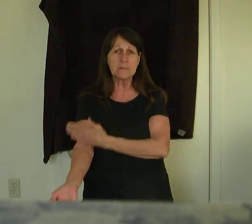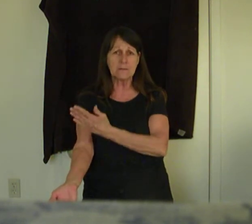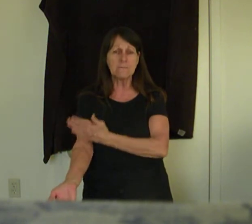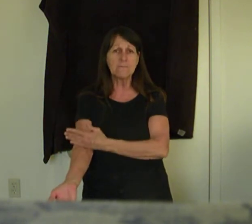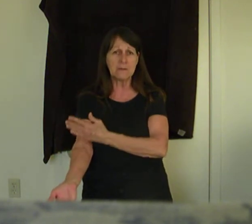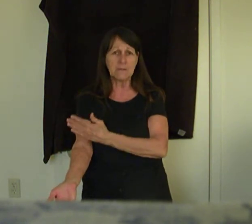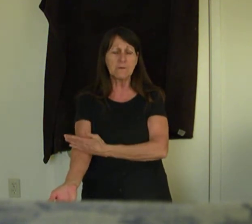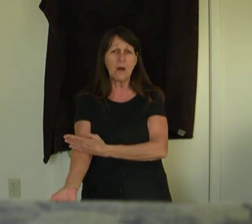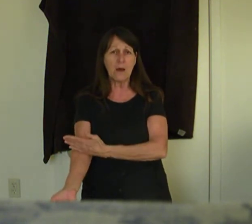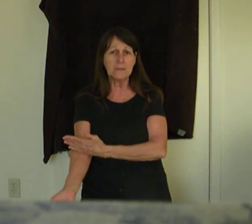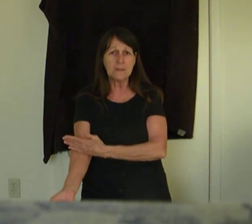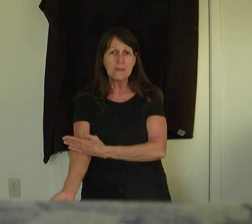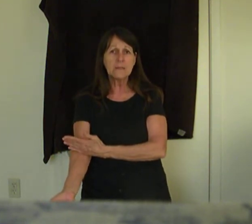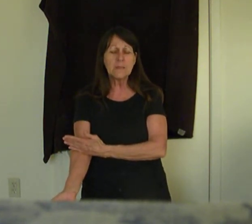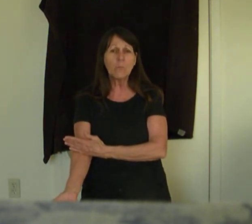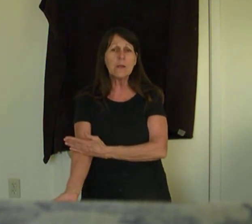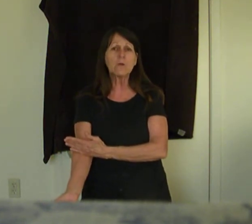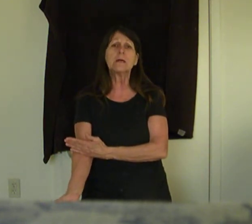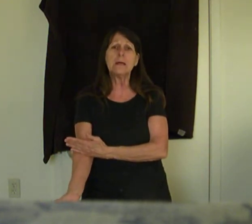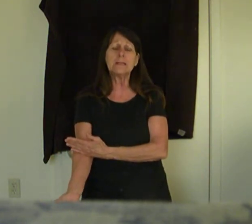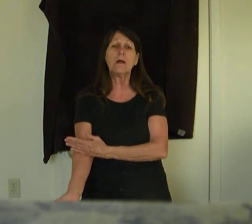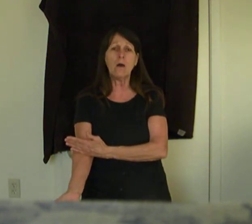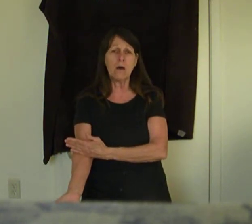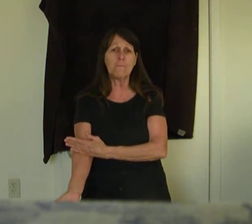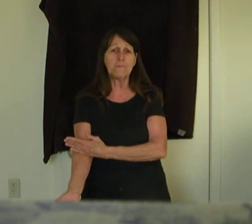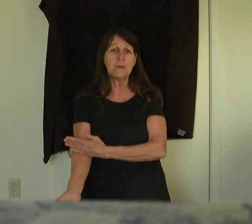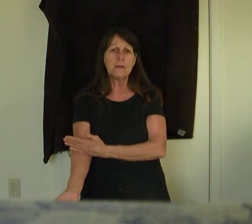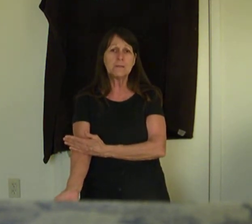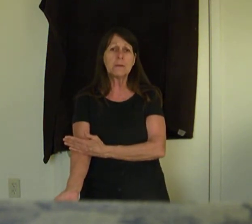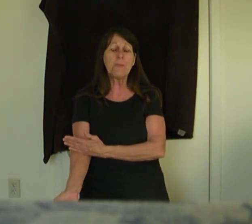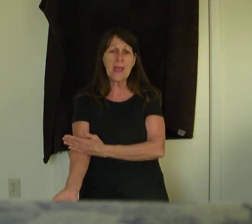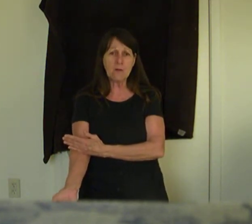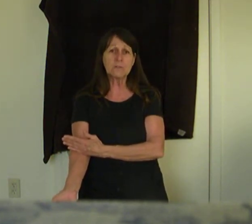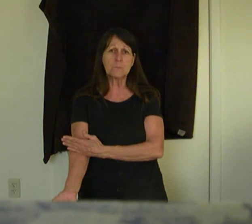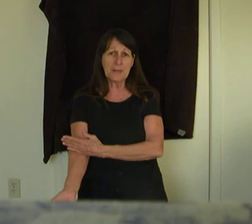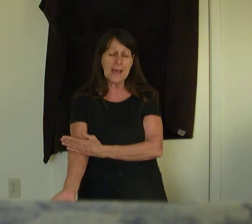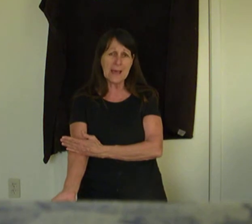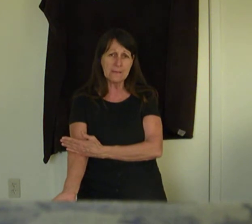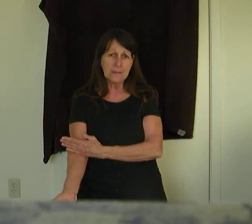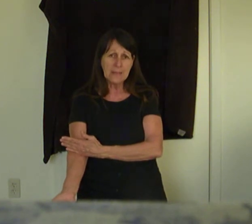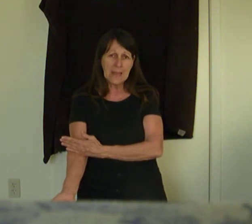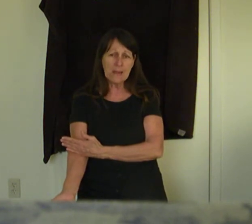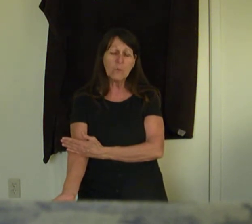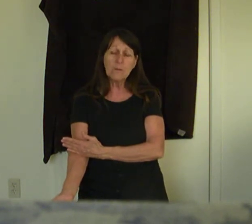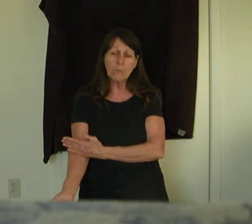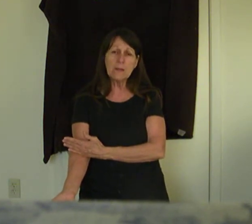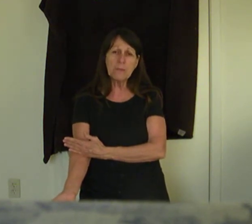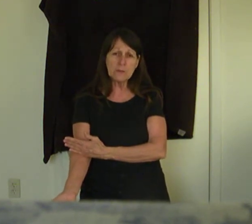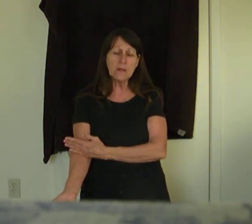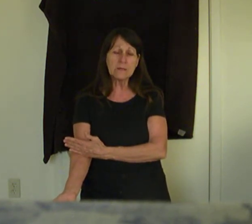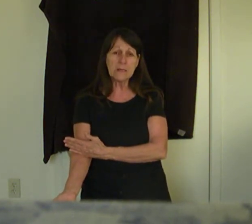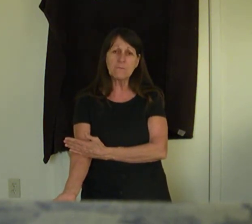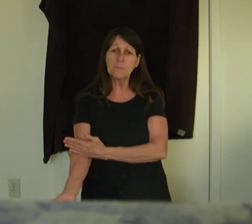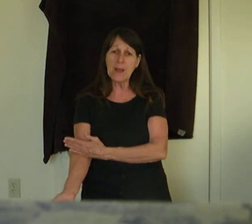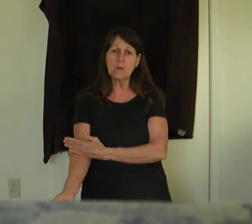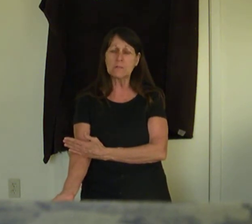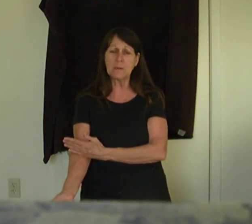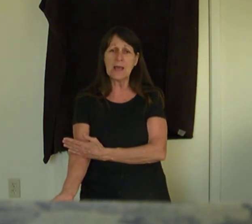of God, then we are cutting off the power supply. And we better not cut off the power supply